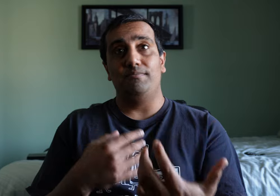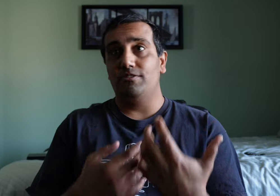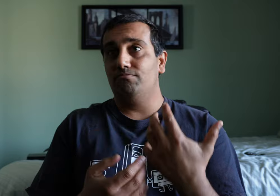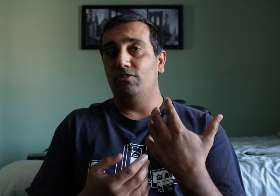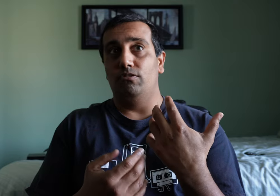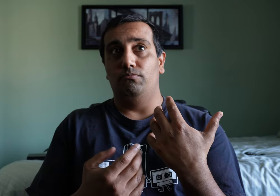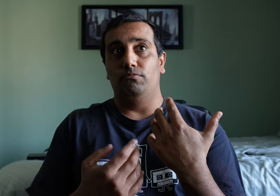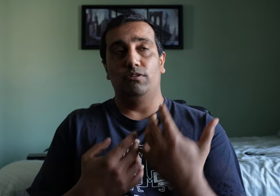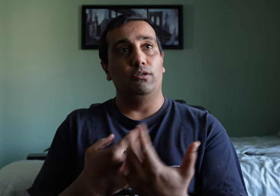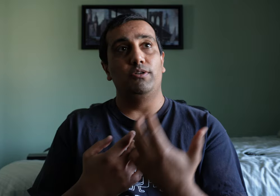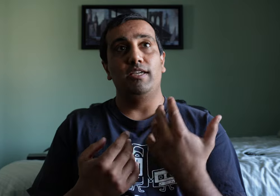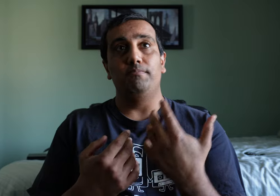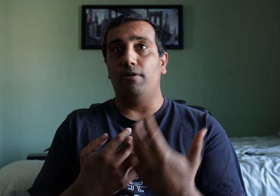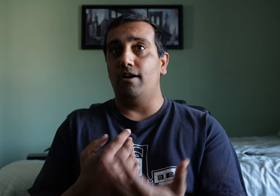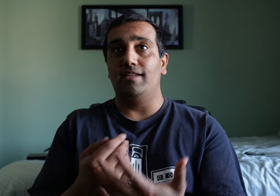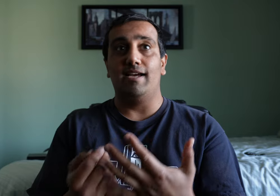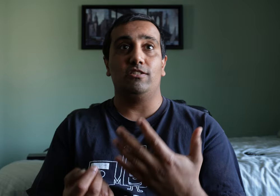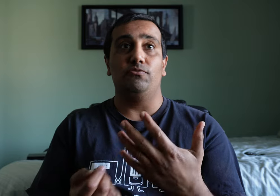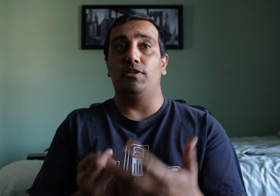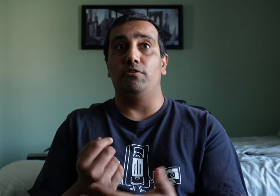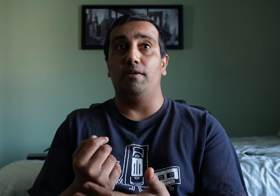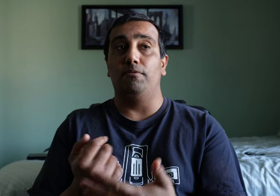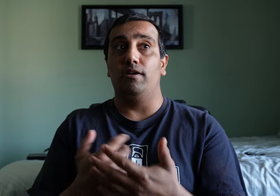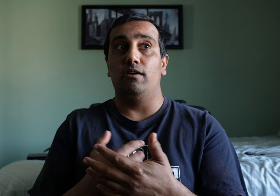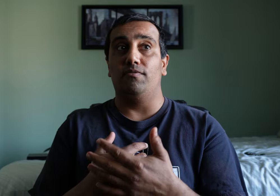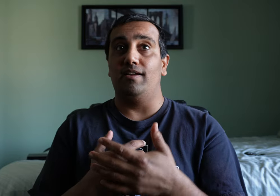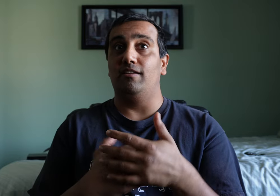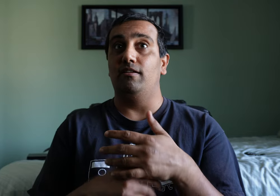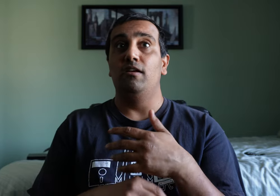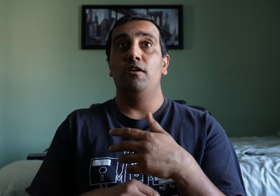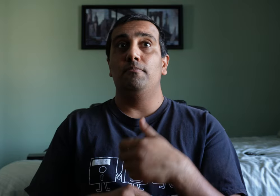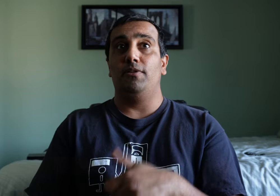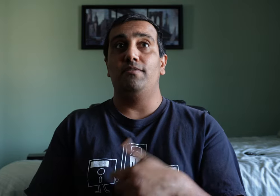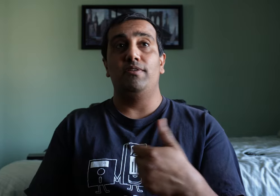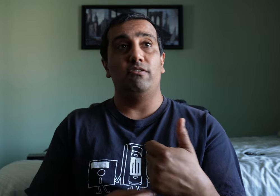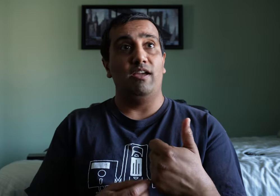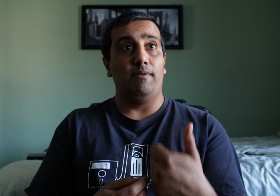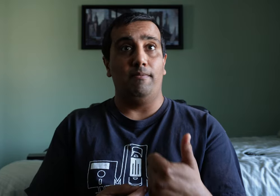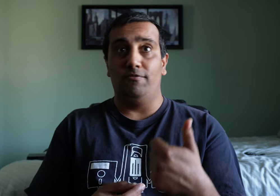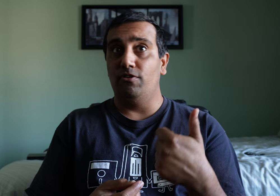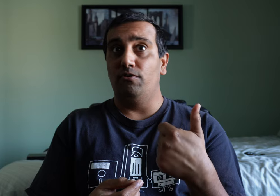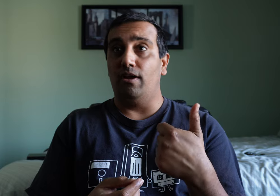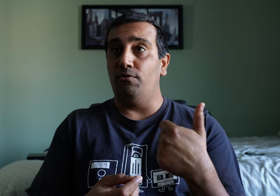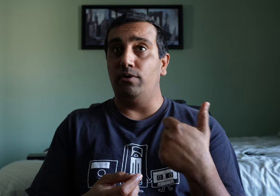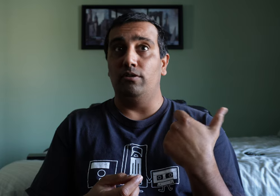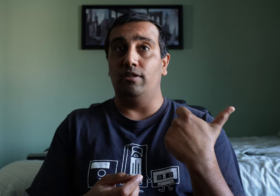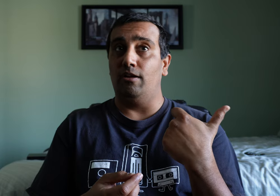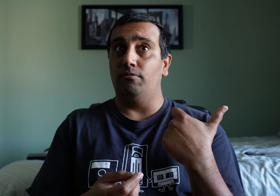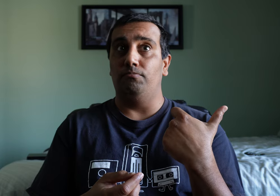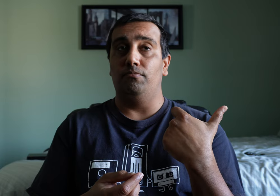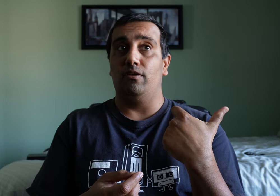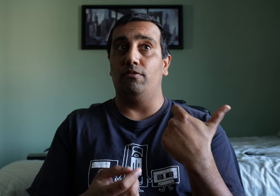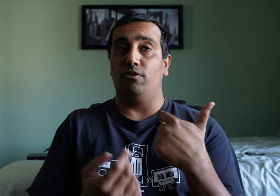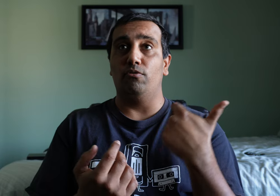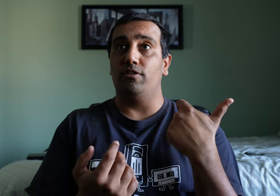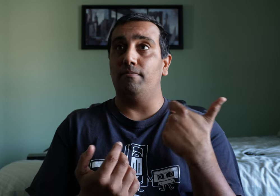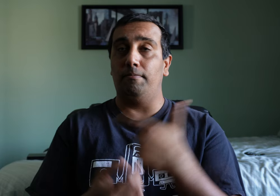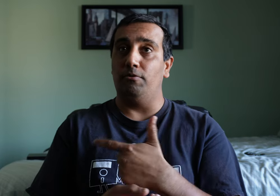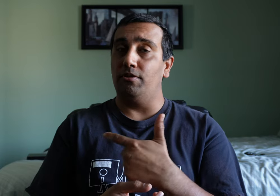I'm just, you know, low key podcast or video game player. If I can play a video game on my phone, I will, and I'll record them, upload them